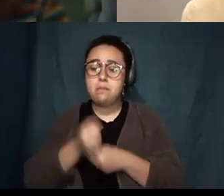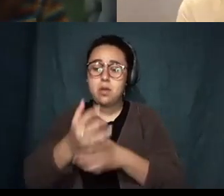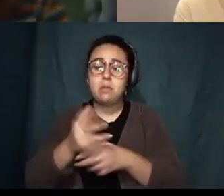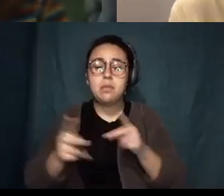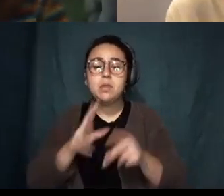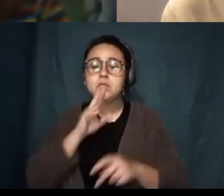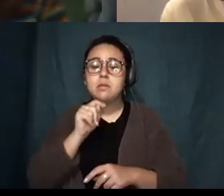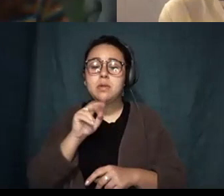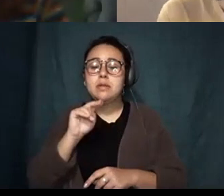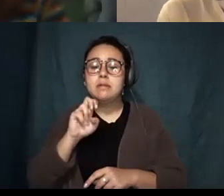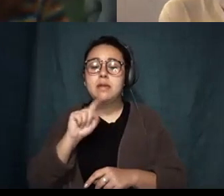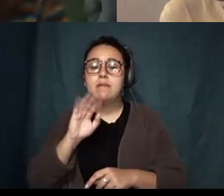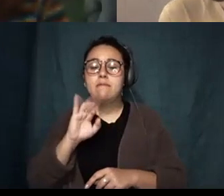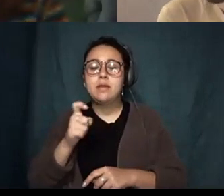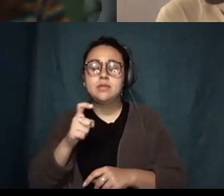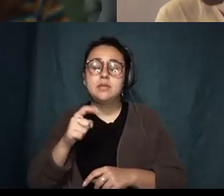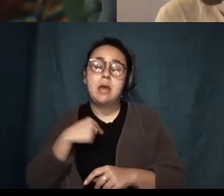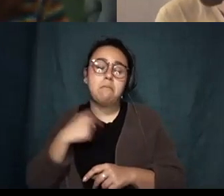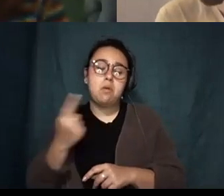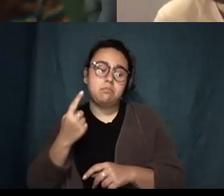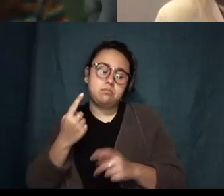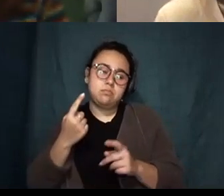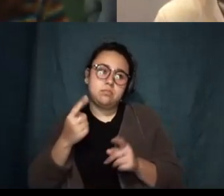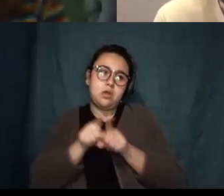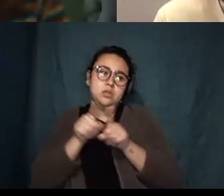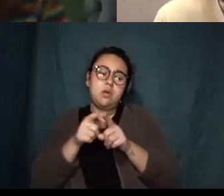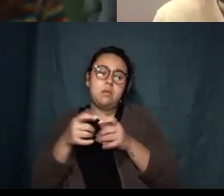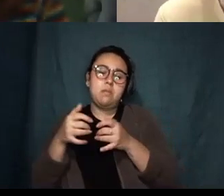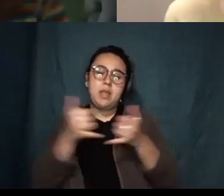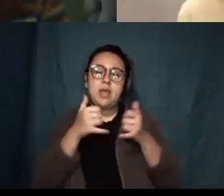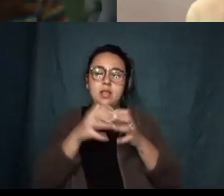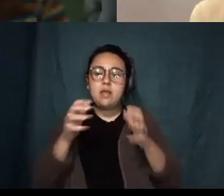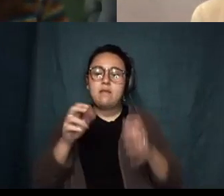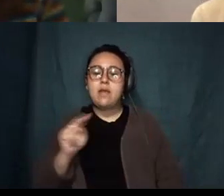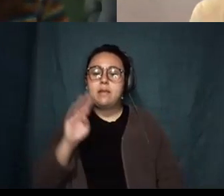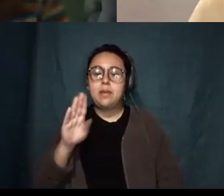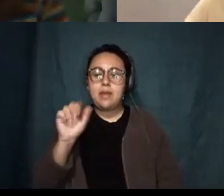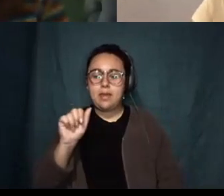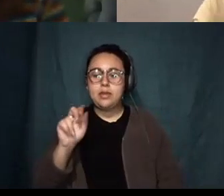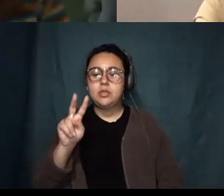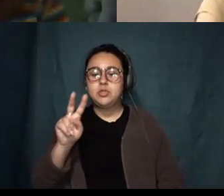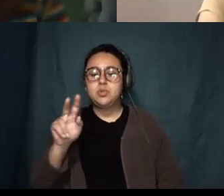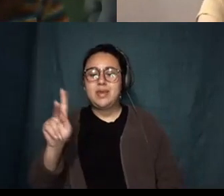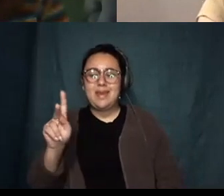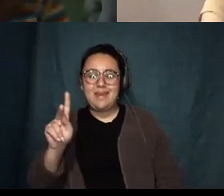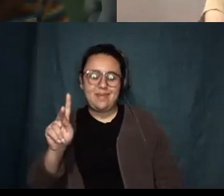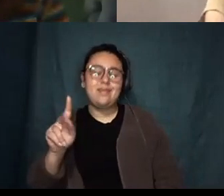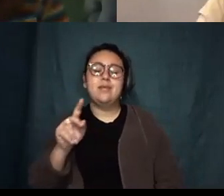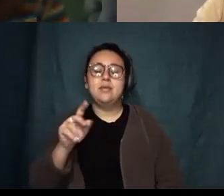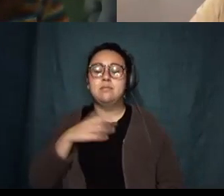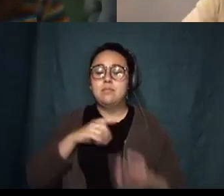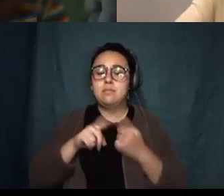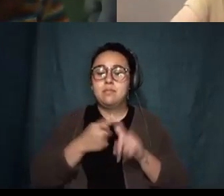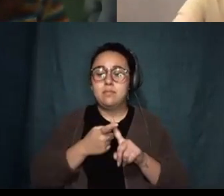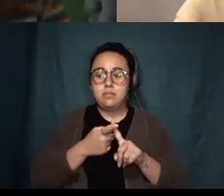stuff like that but I've also been playing a lot of uh uh in ba2k uh with uh my friend the transcendent